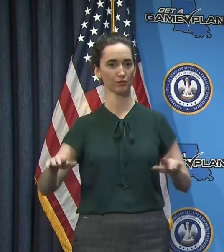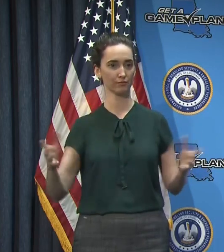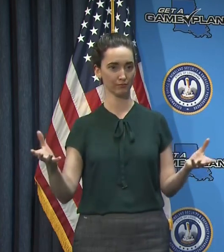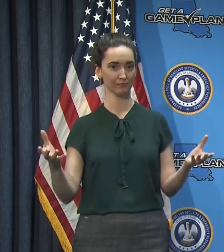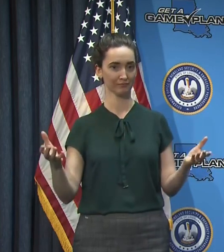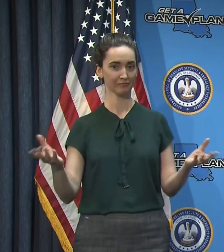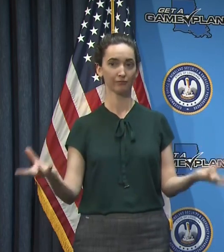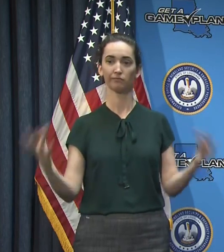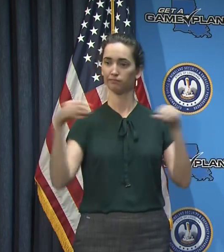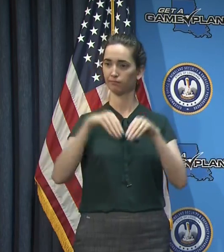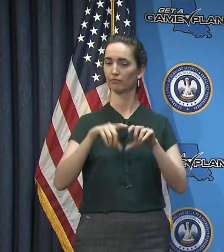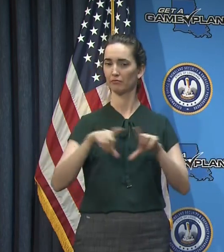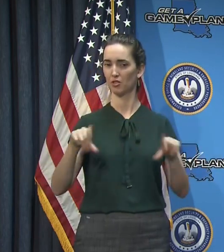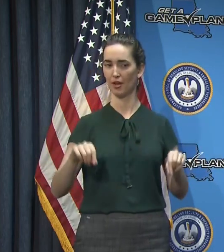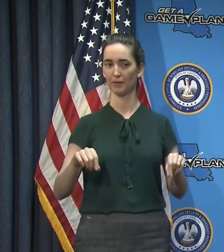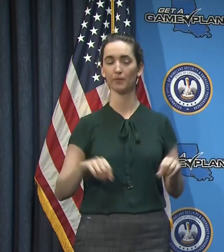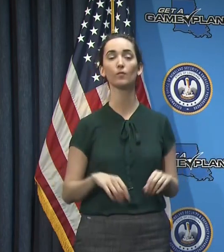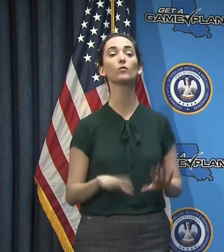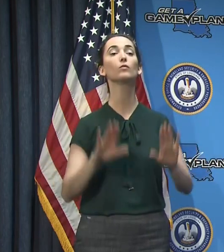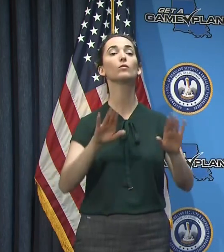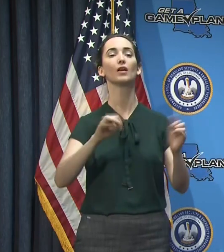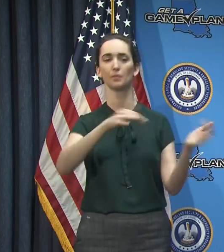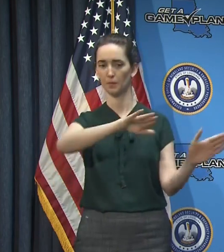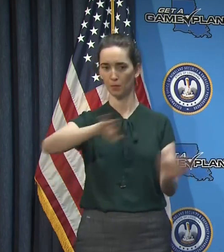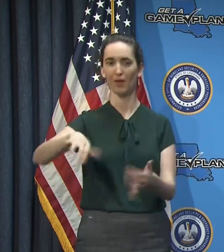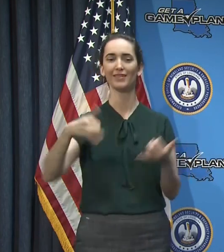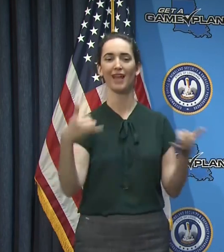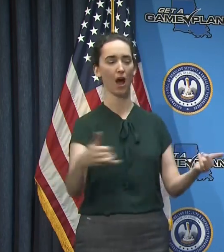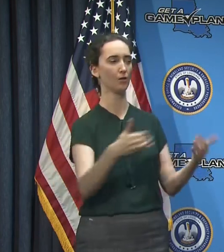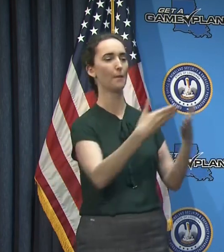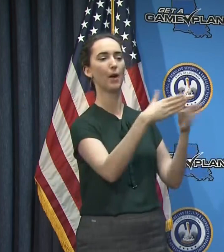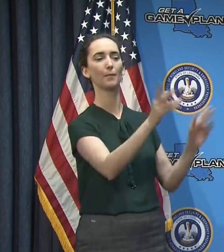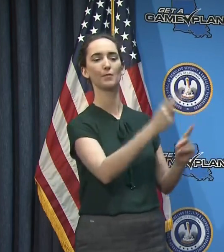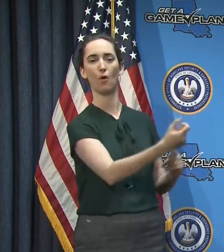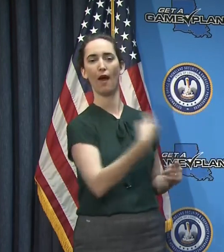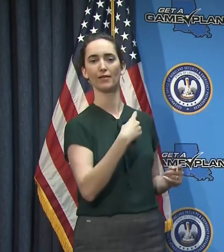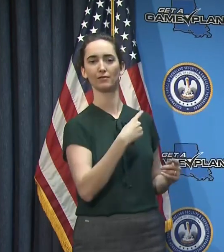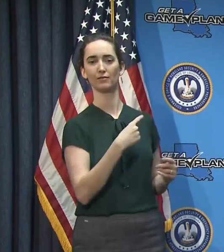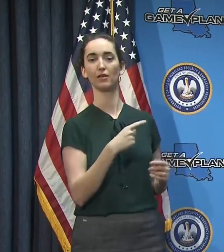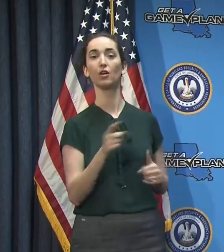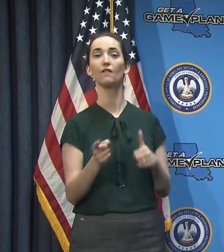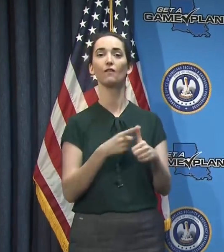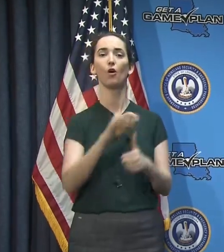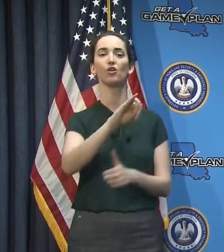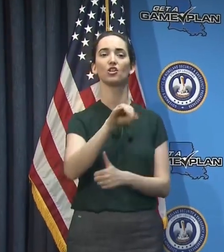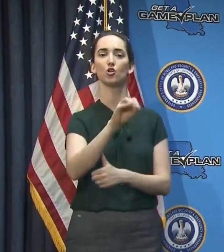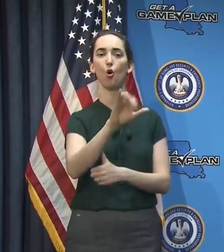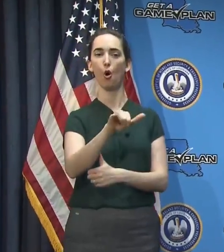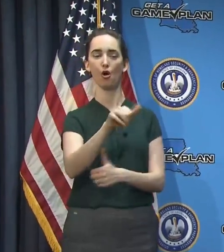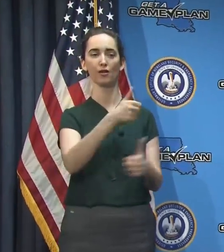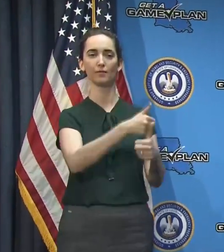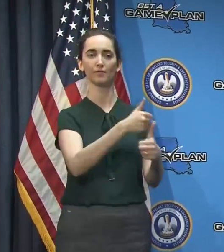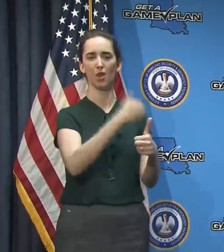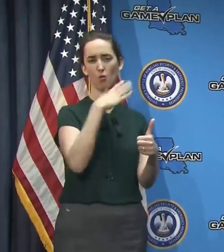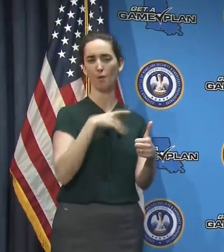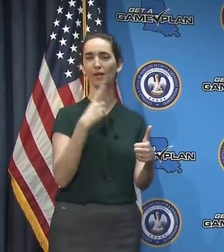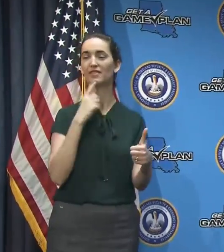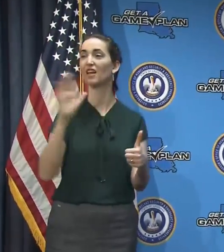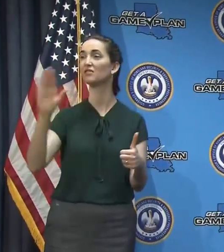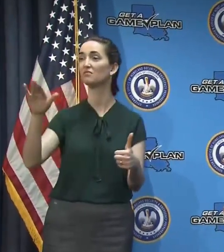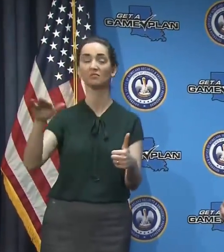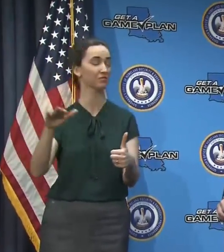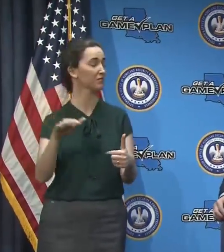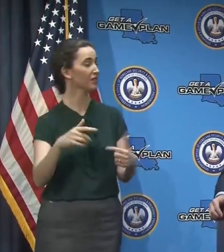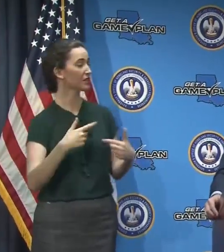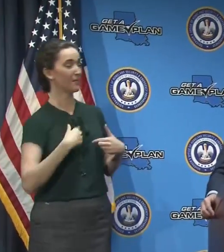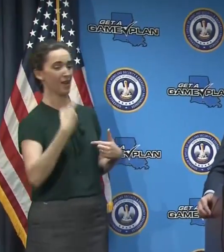questions that came to us from the public. First, Joy asks, I have recently been diagnosed with breast cancer and in